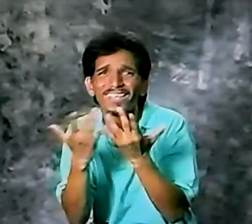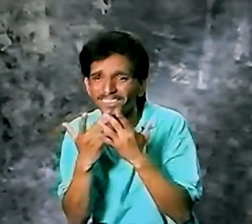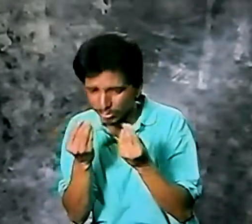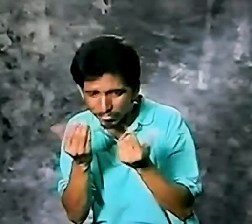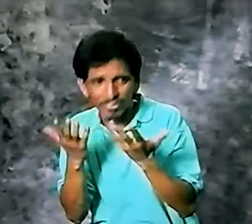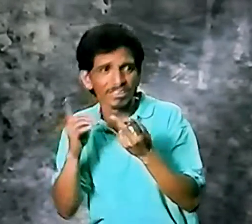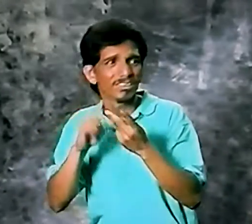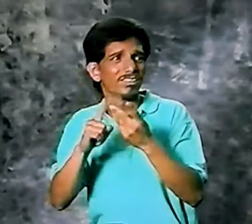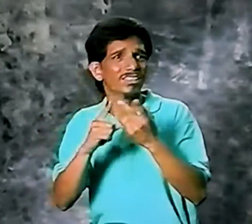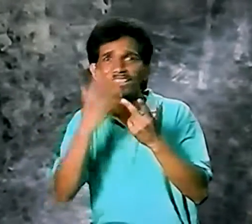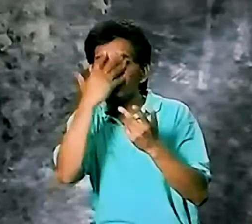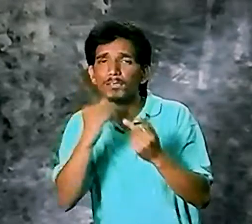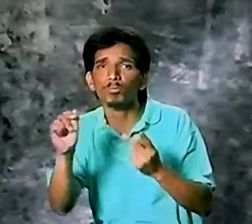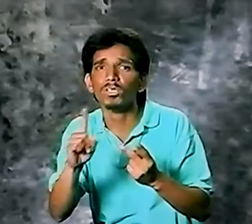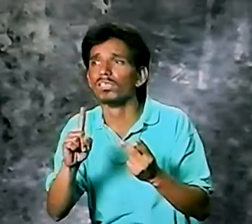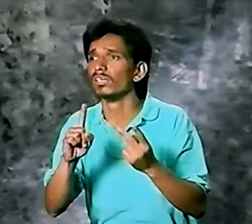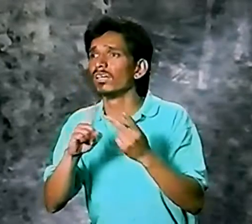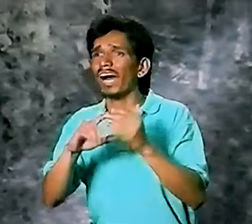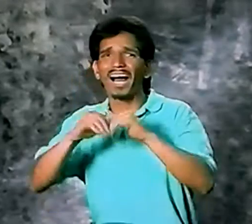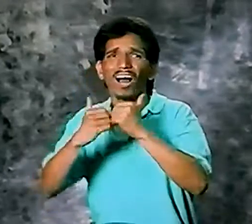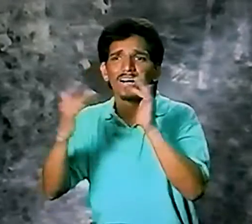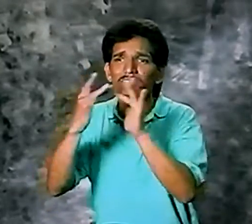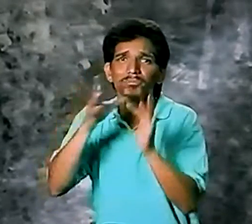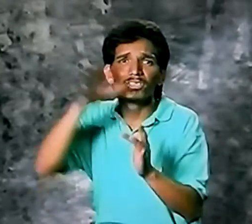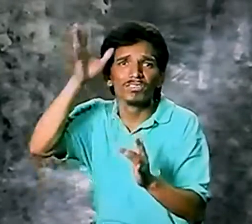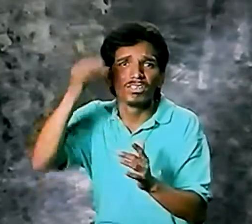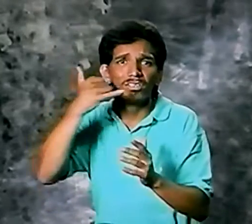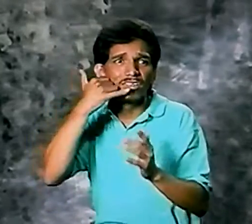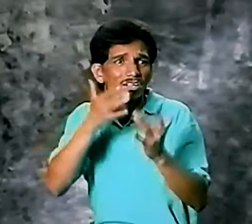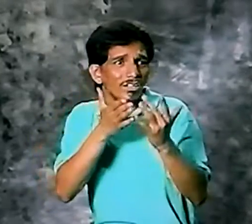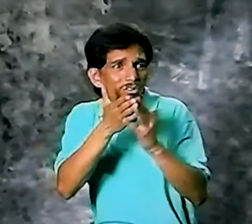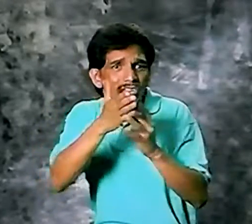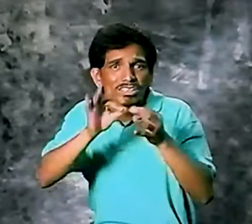stay in Mexico, where am I going to get money? Where am I going to sleep? How am going to contact my family?